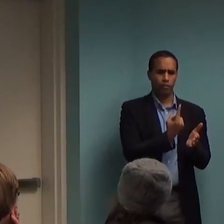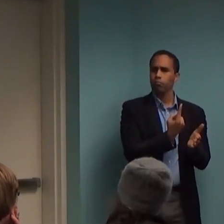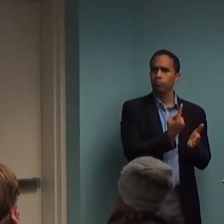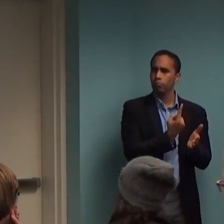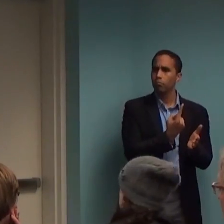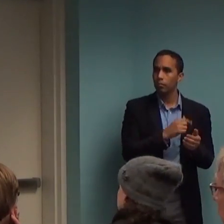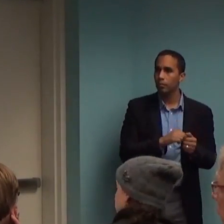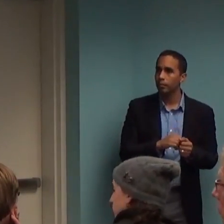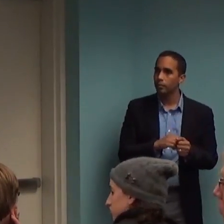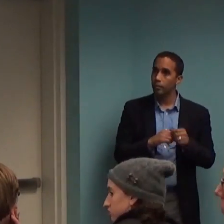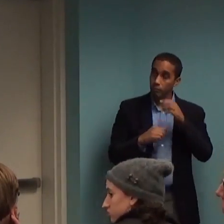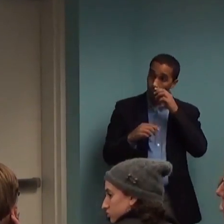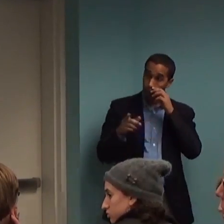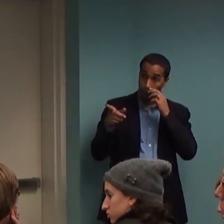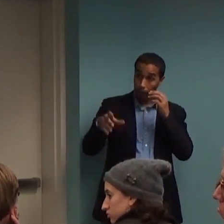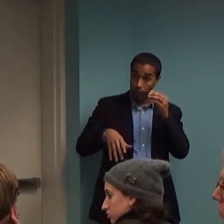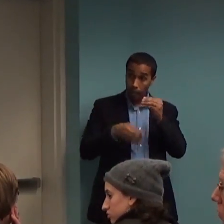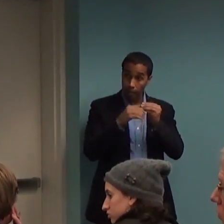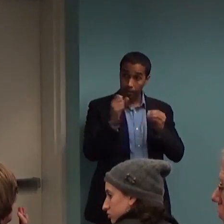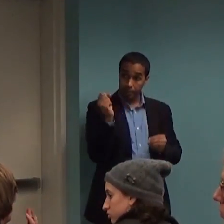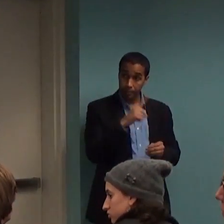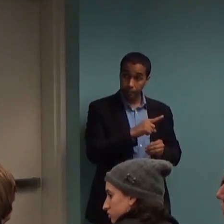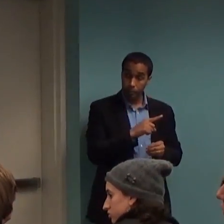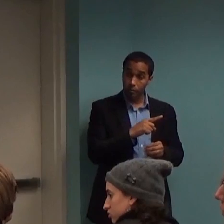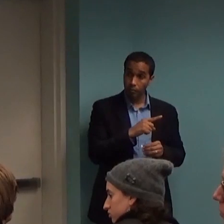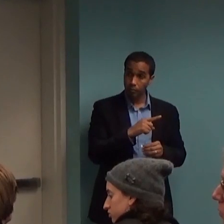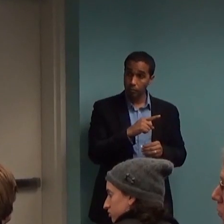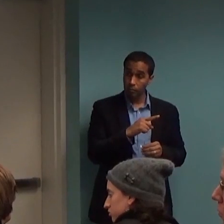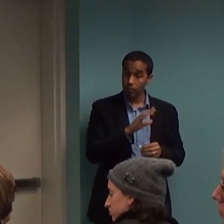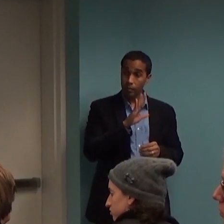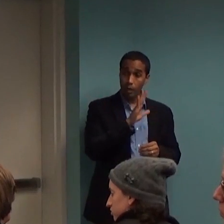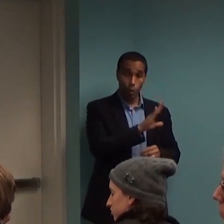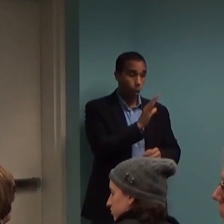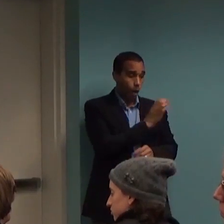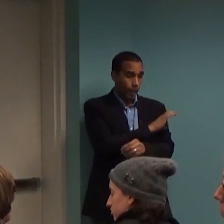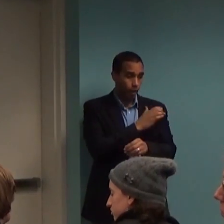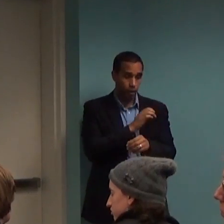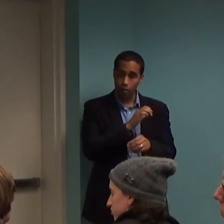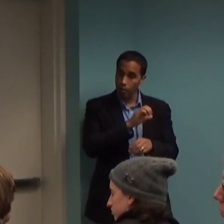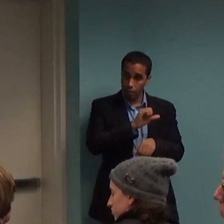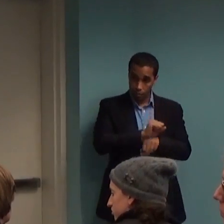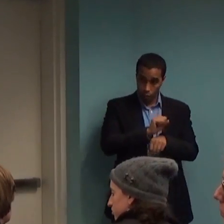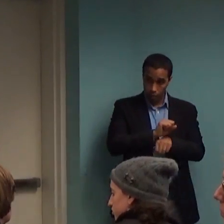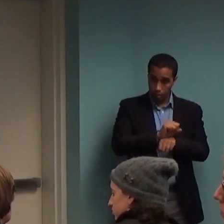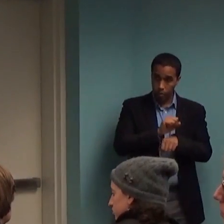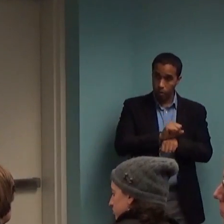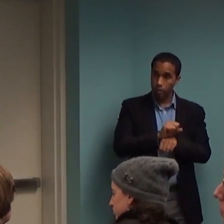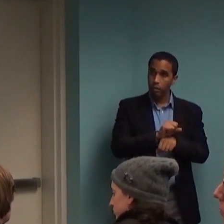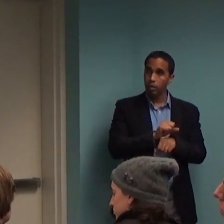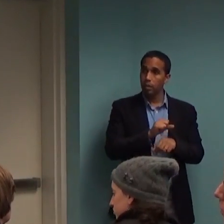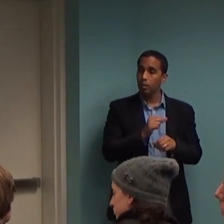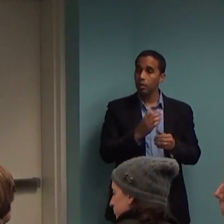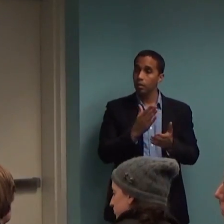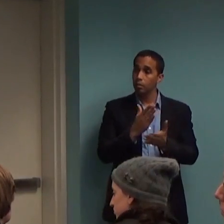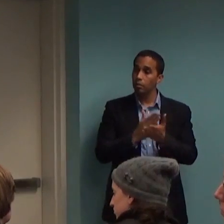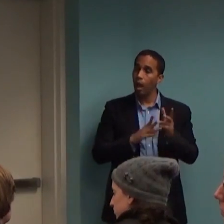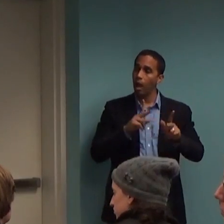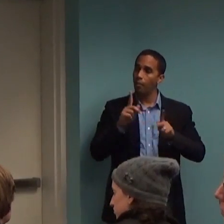Just piggybacking off that question, so in your clinical practice, I assume you've probably encountered people who have a firm, like, belief that it's the